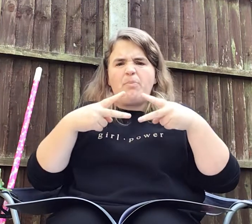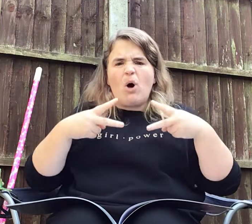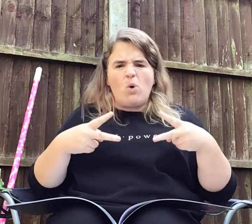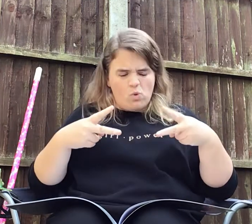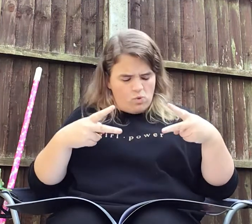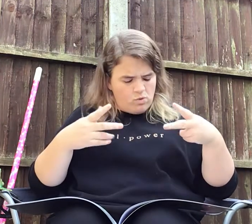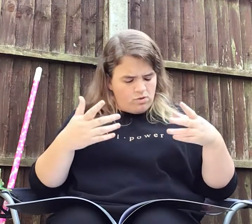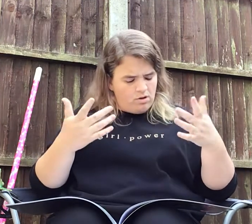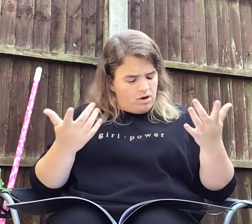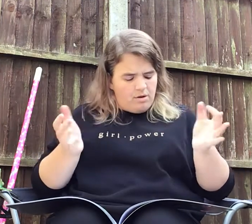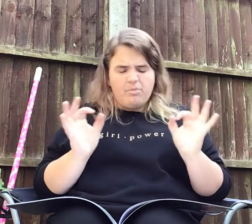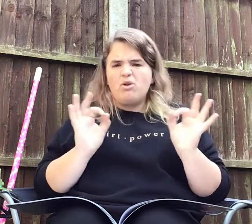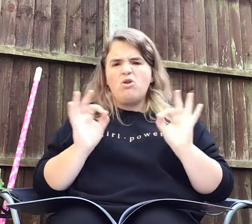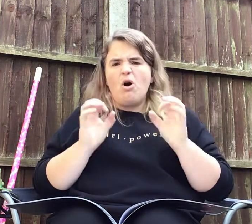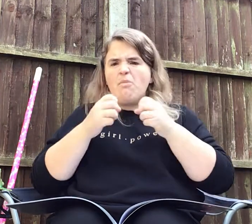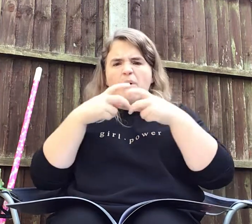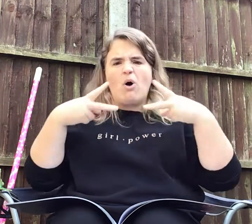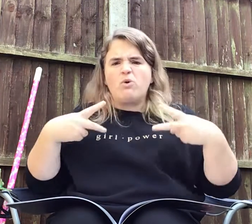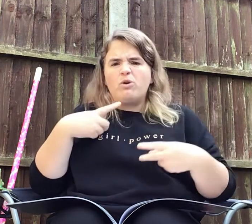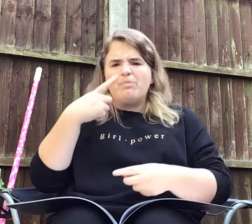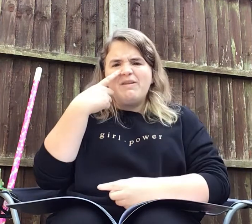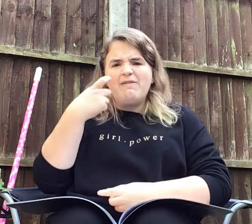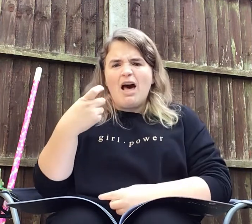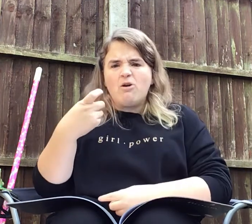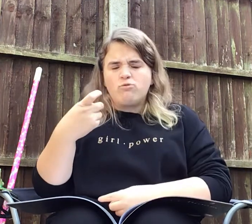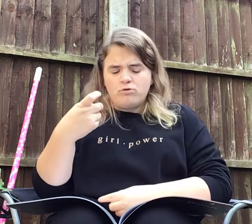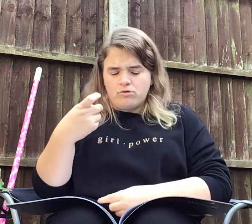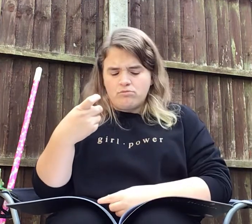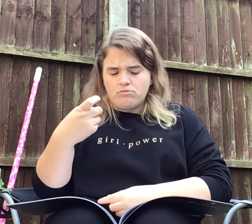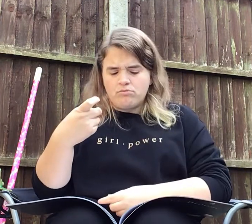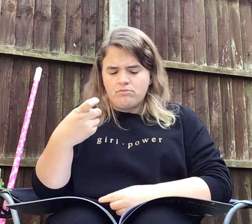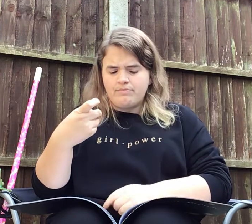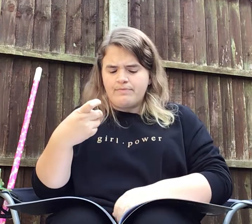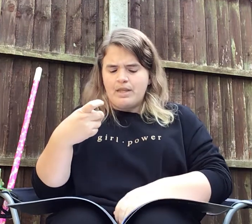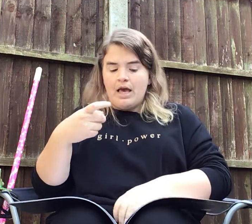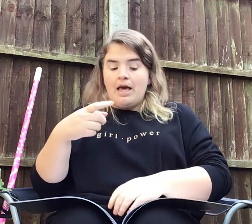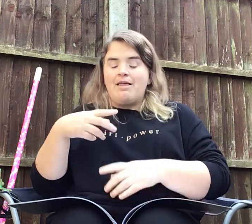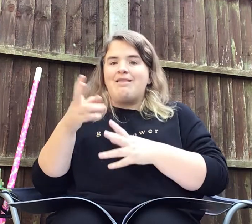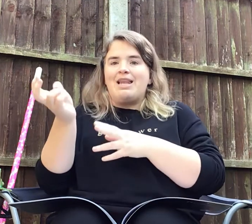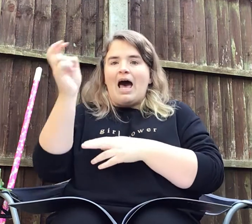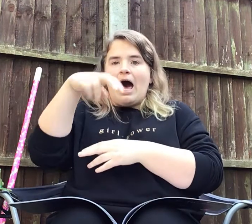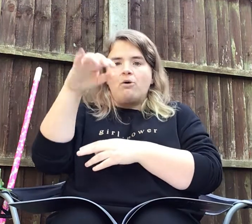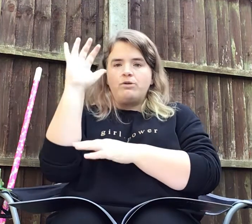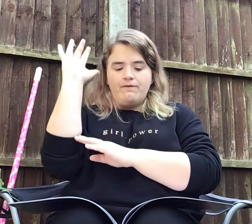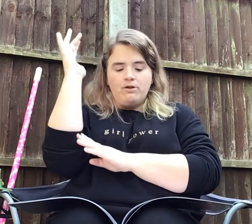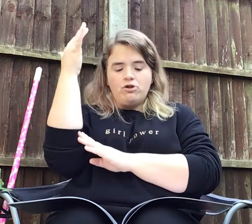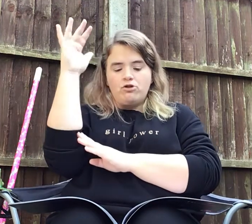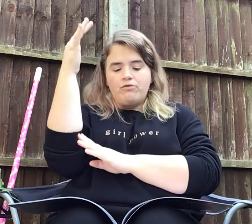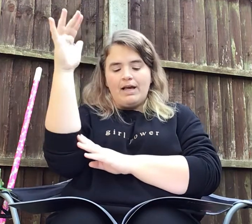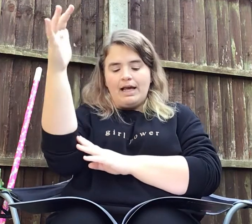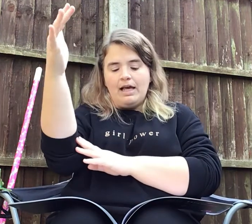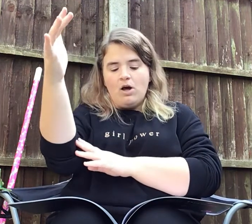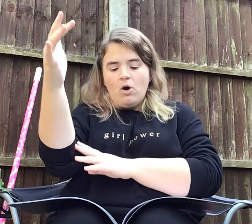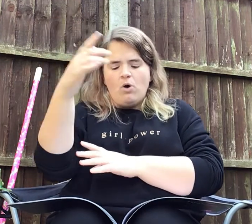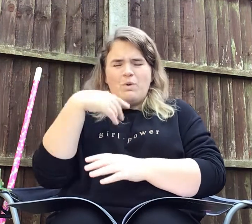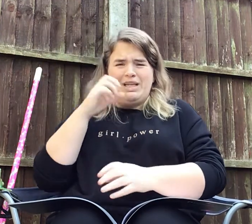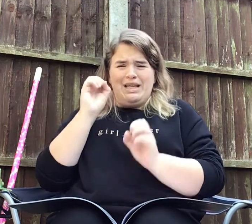bow. But no bow could be found. Then out of the tree with an